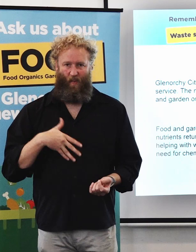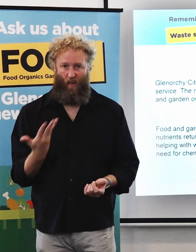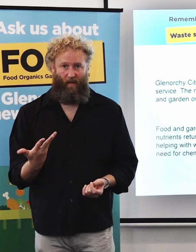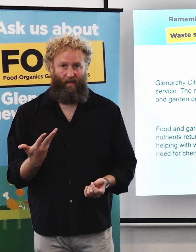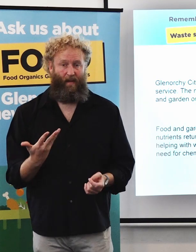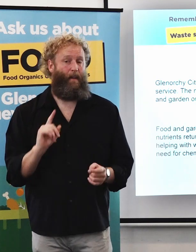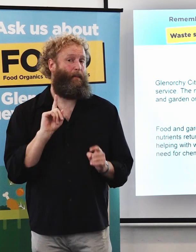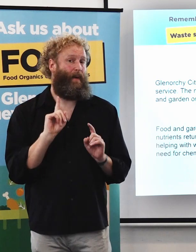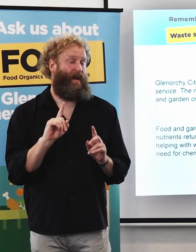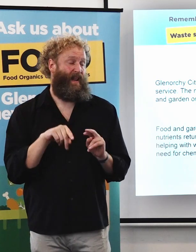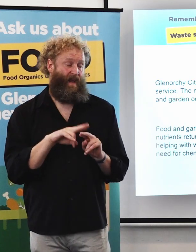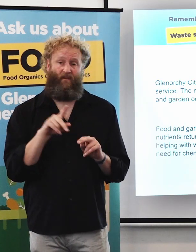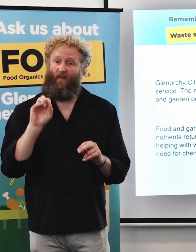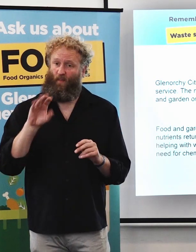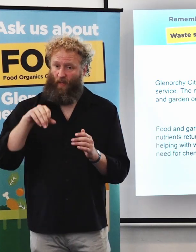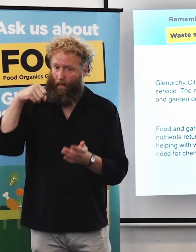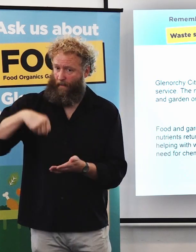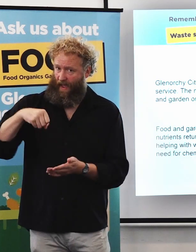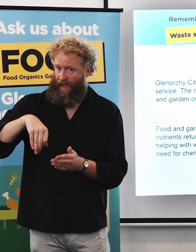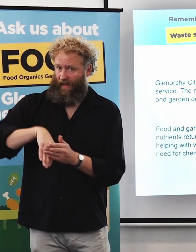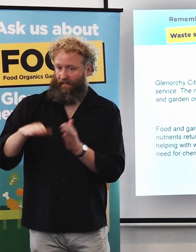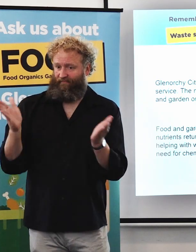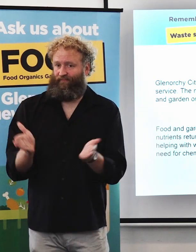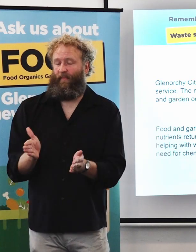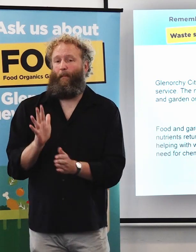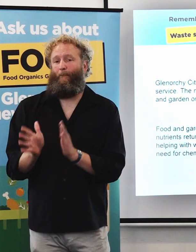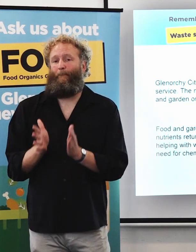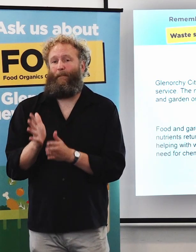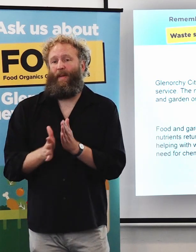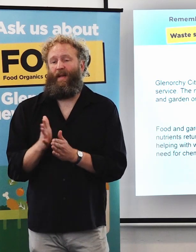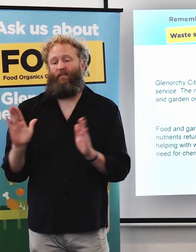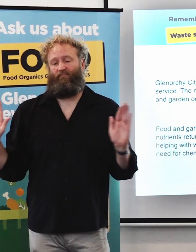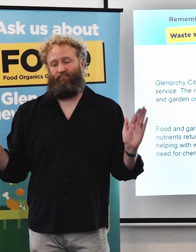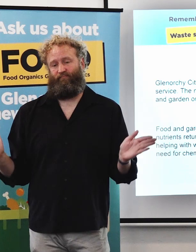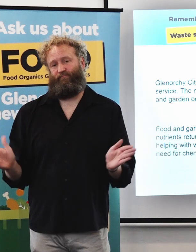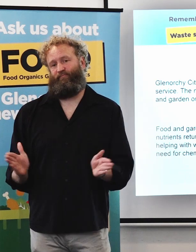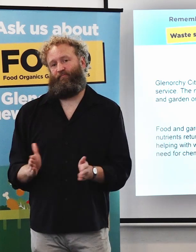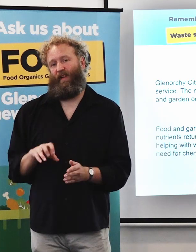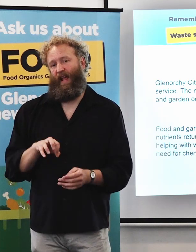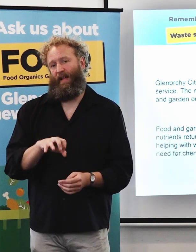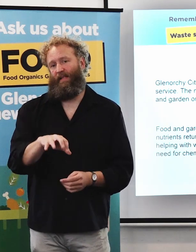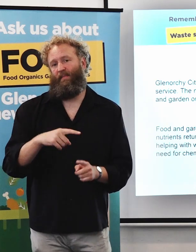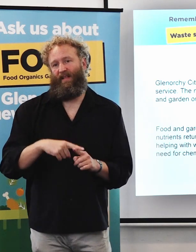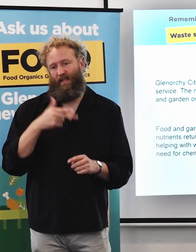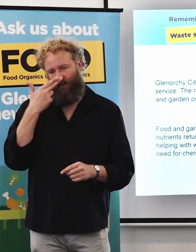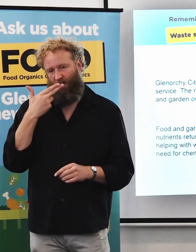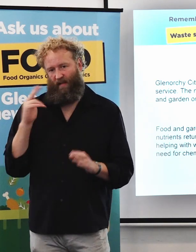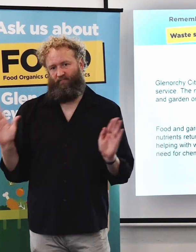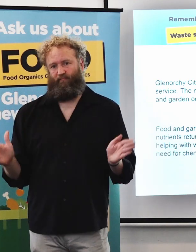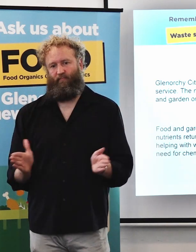their liners significantly decrease the attraction of ants and smell. So these will be